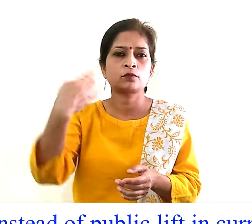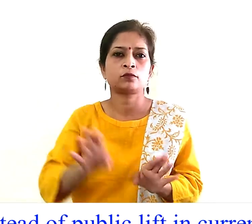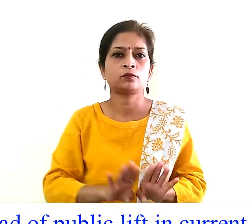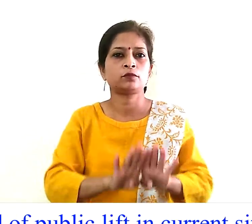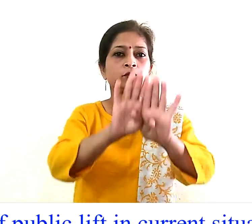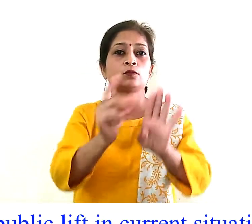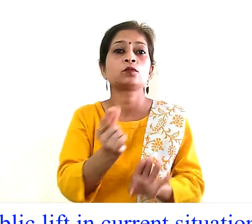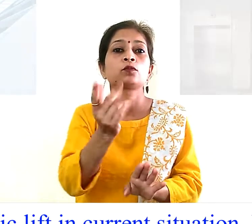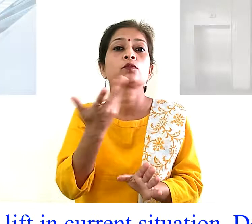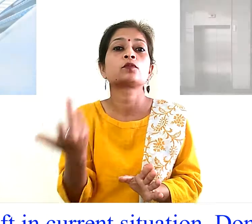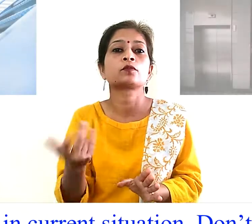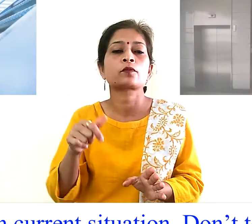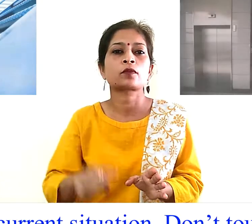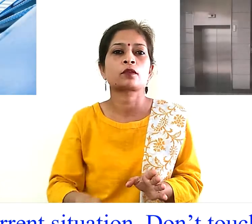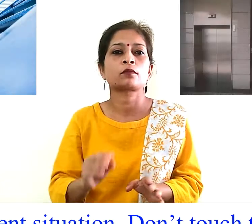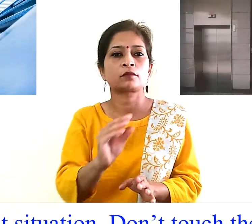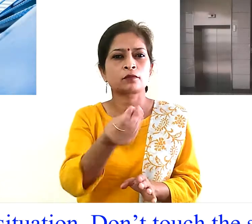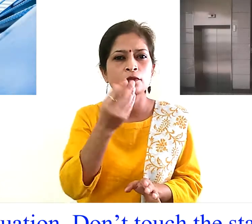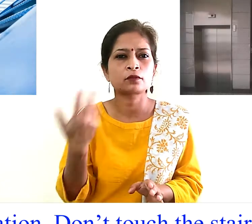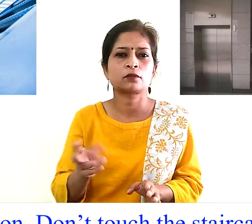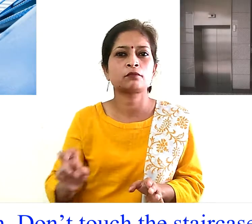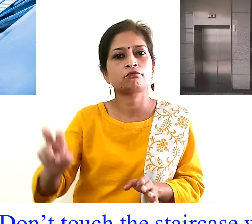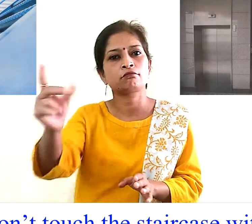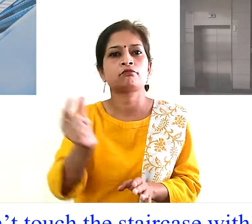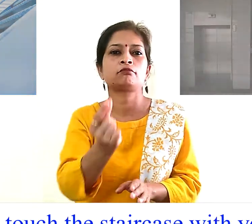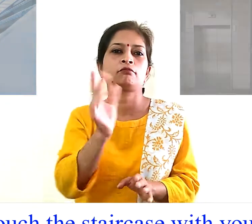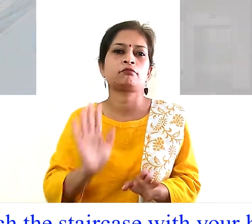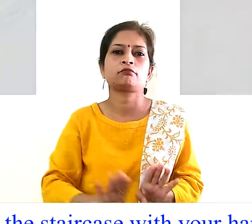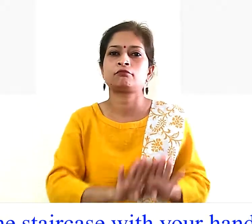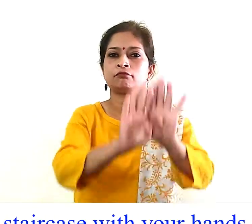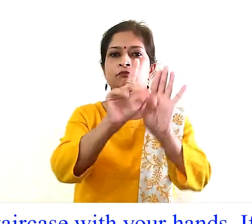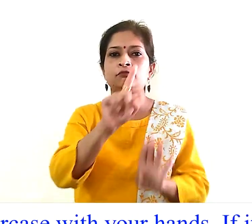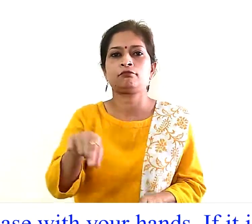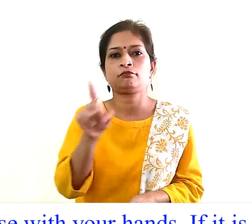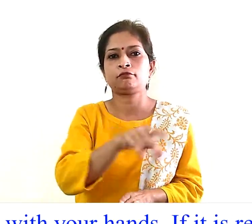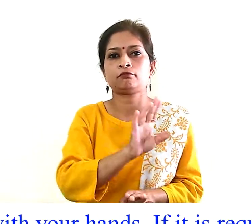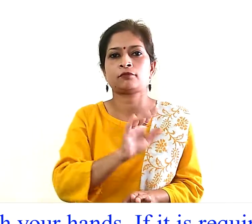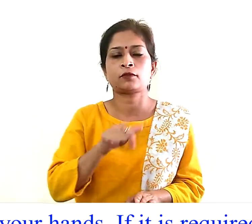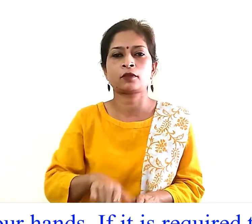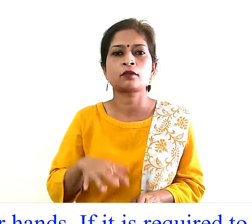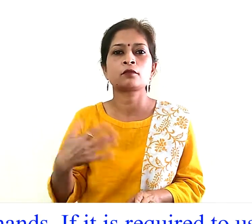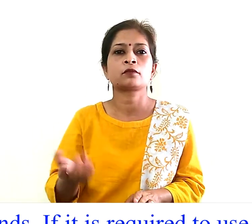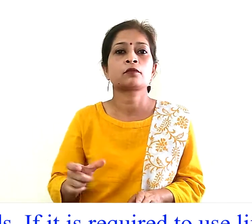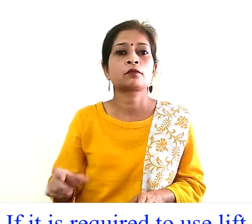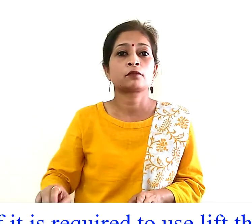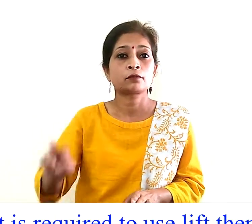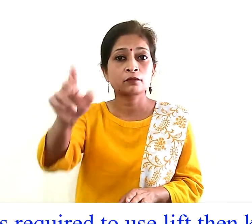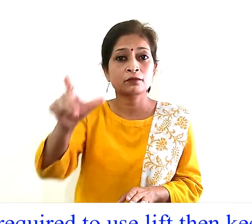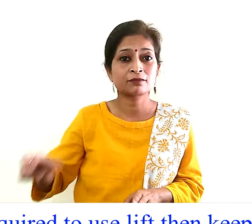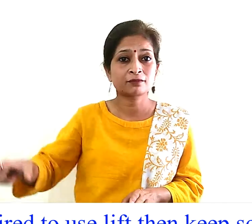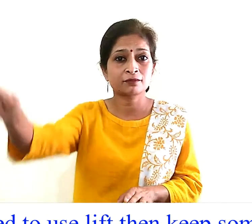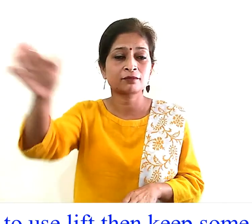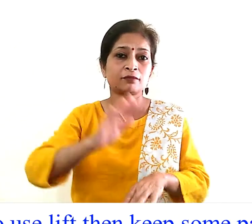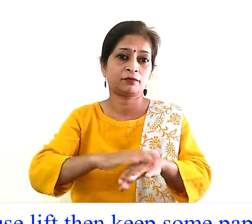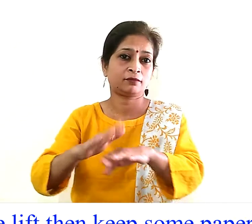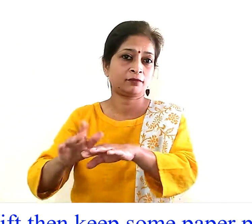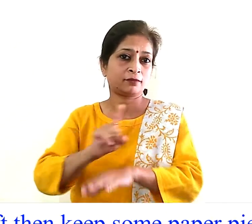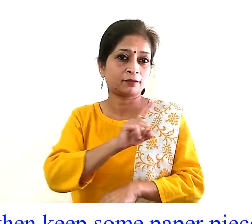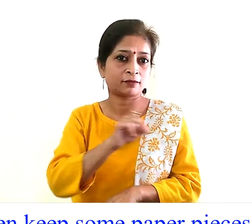better to use staircase instead of public lift in current situation don't touch the staircase with your hands if